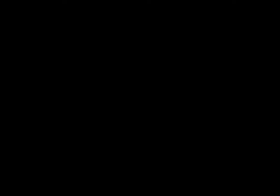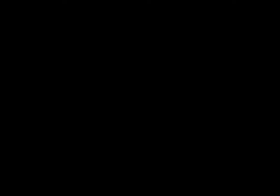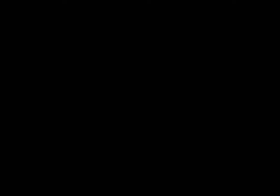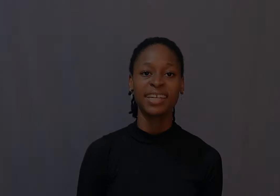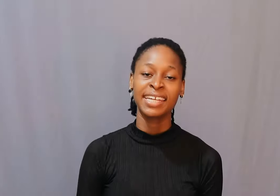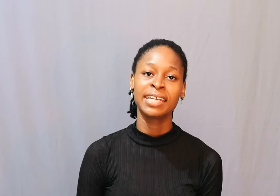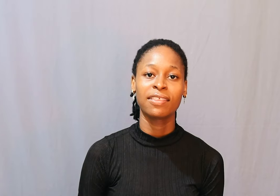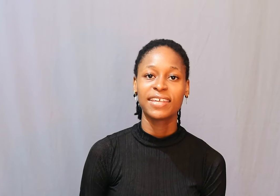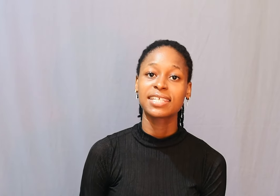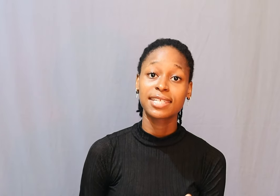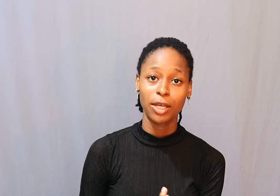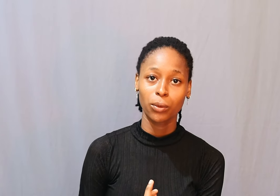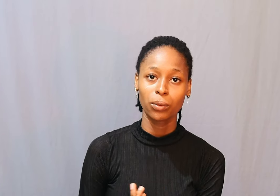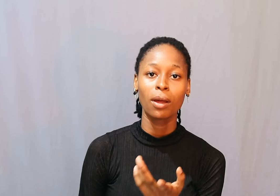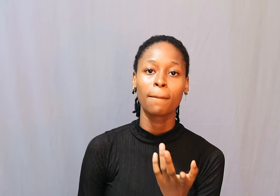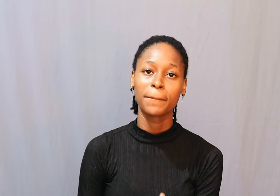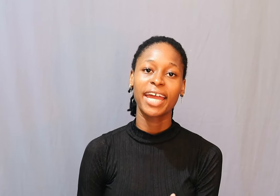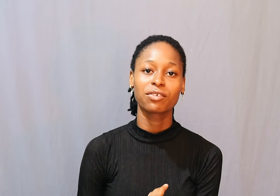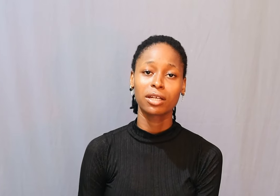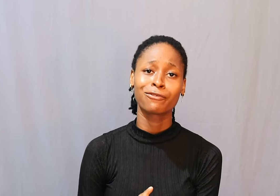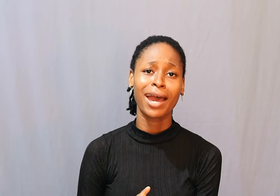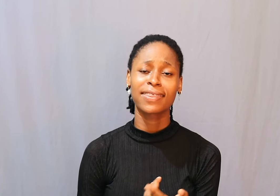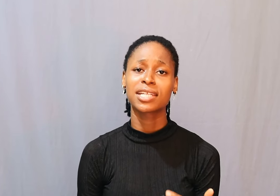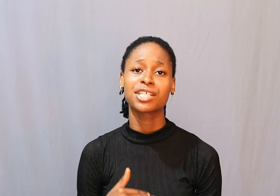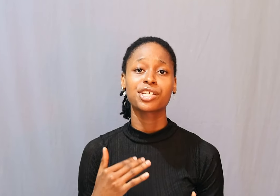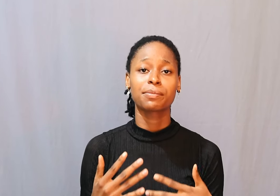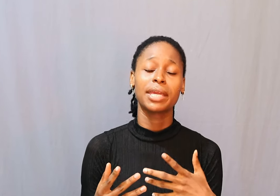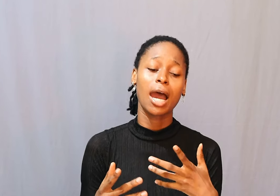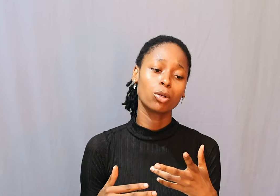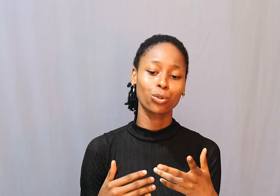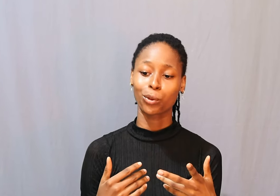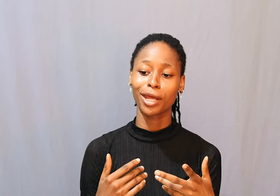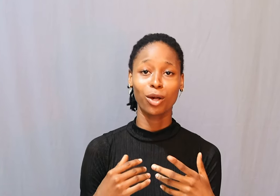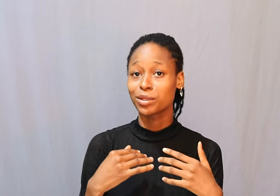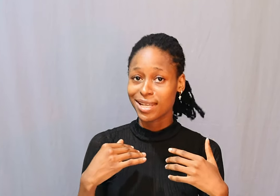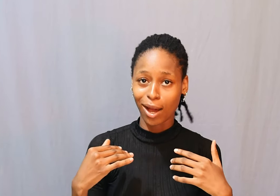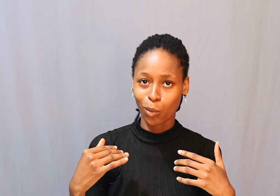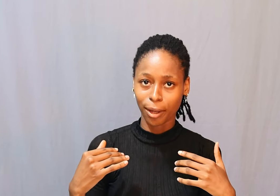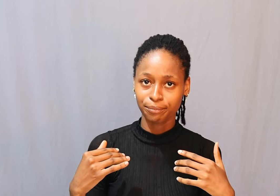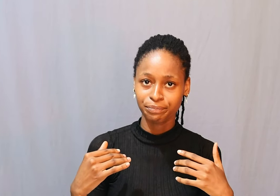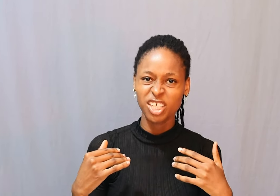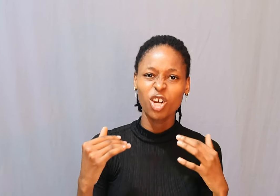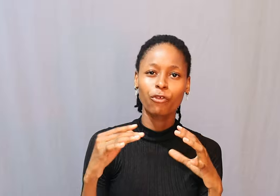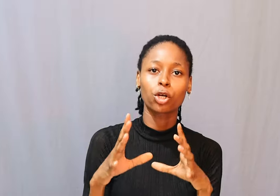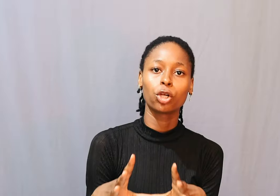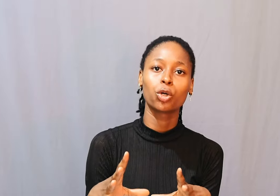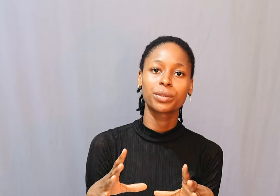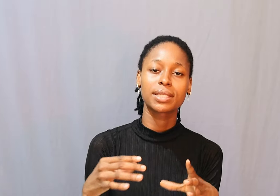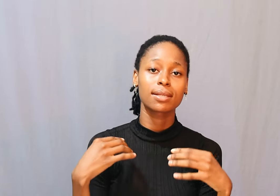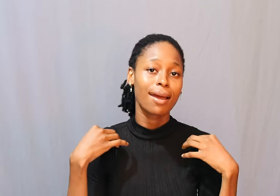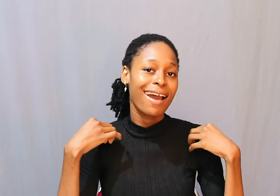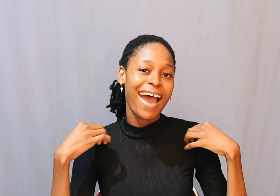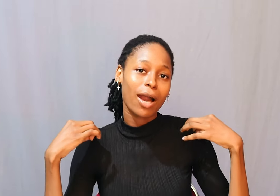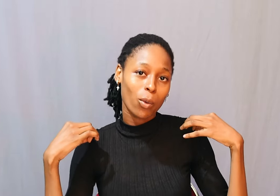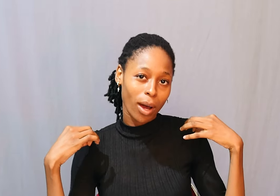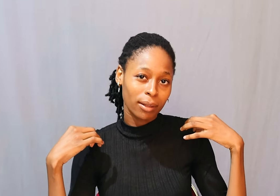In this tale, my grandfather teaches me how to pronounce aqua. For clothes, aqua.